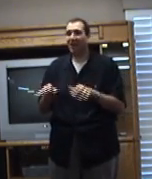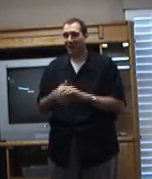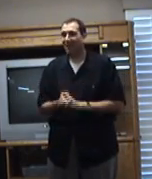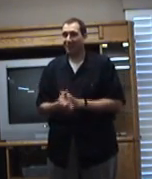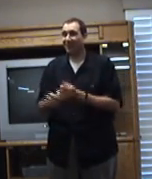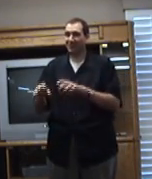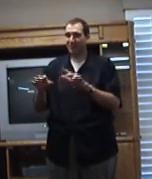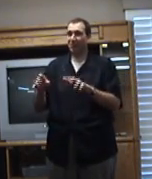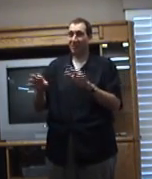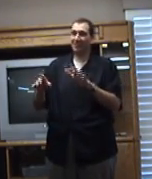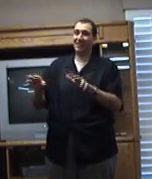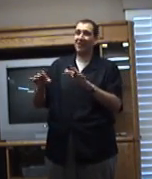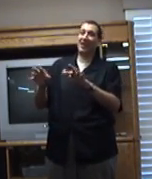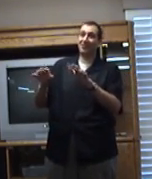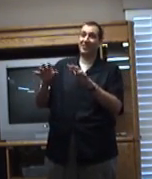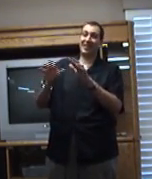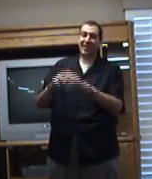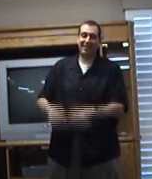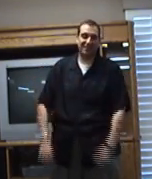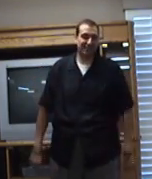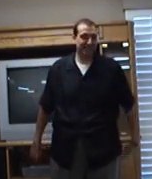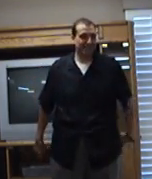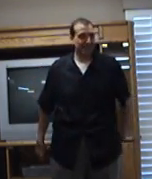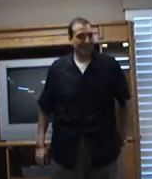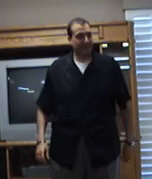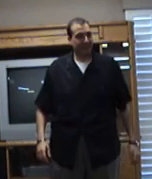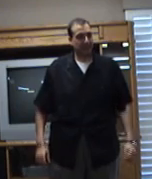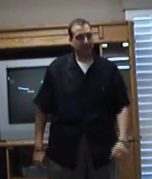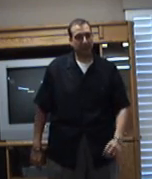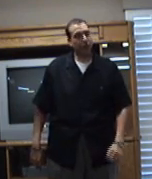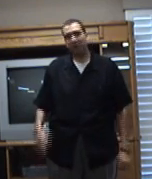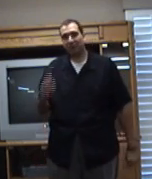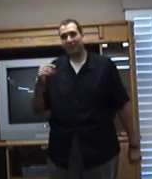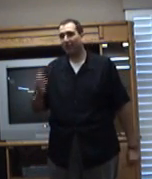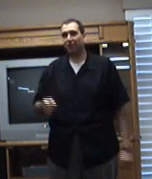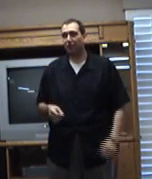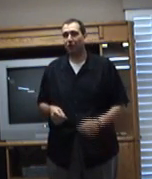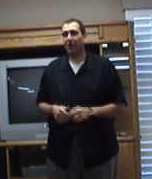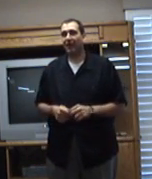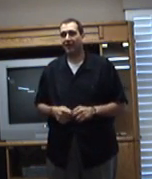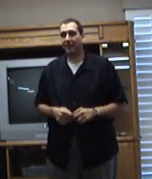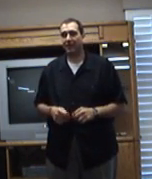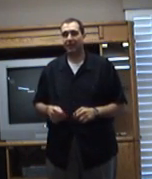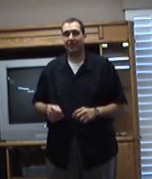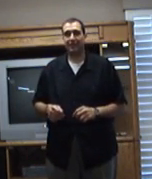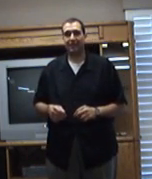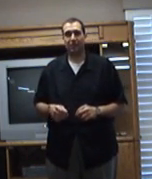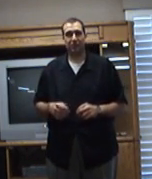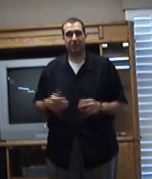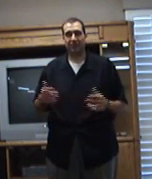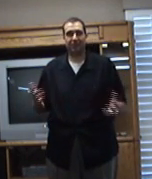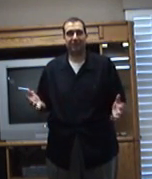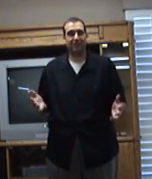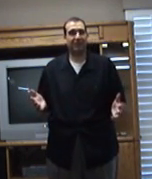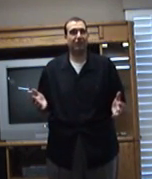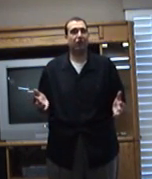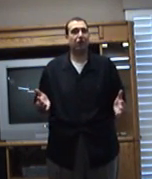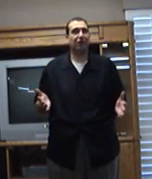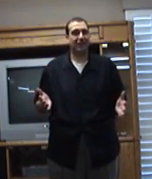on? have a loss of three weeks and I actually gained. Two minutes later, the phone rang, and it was like 7.30,